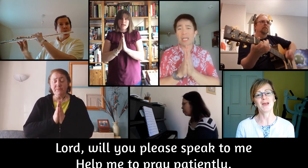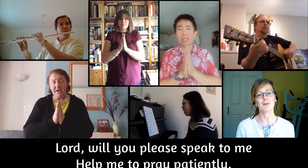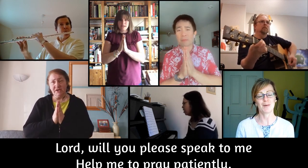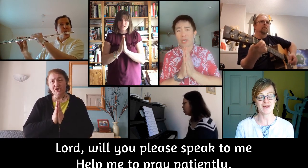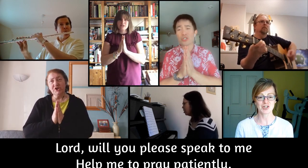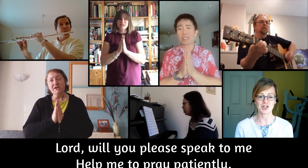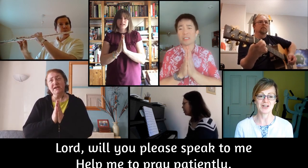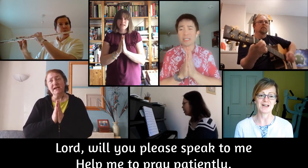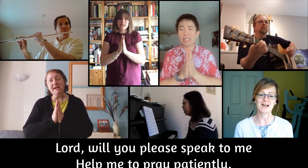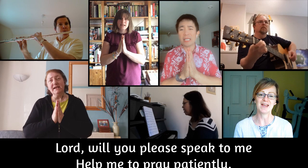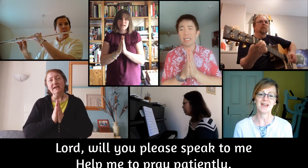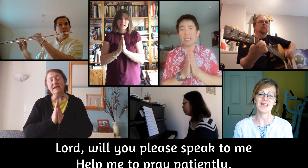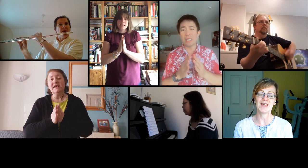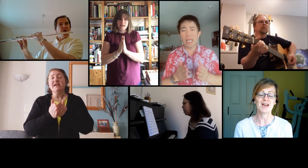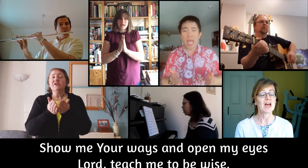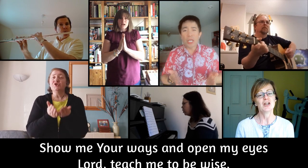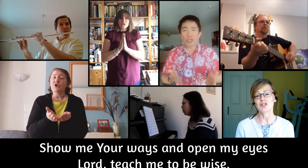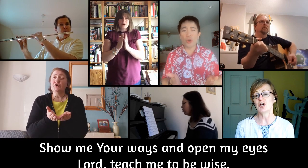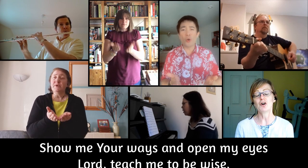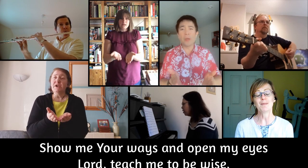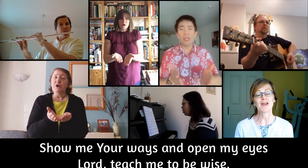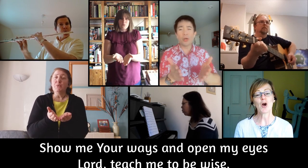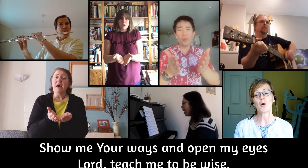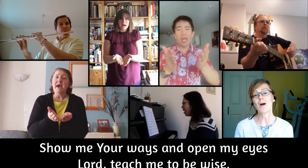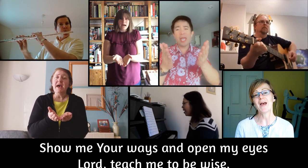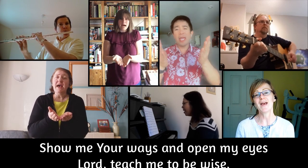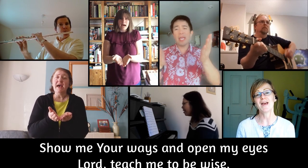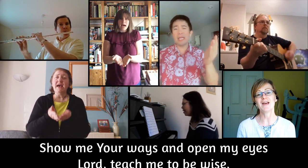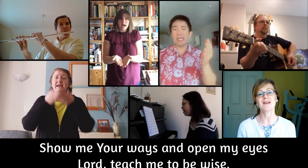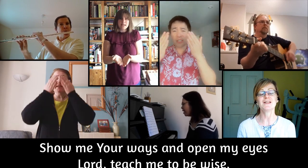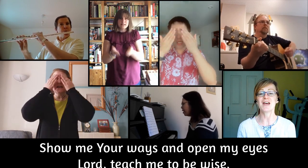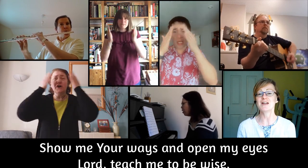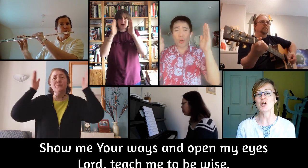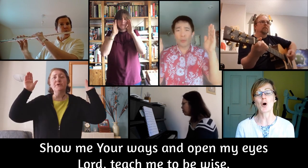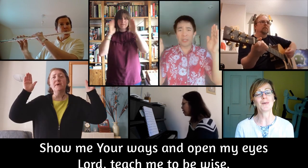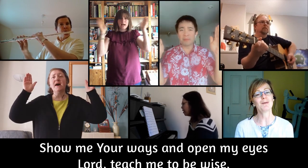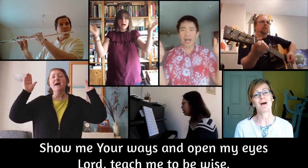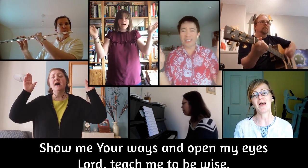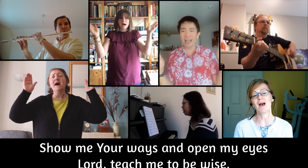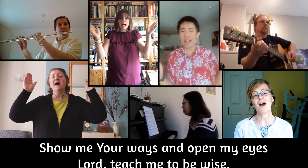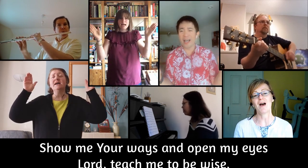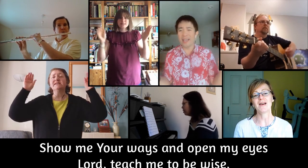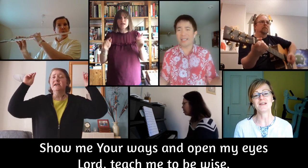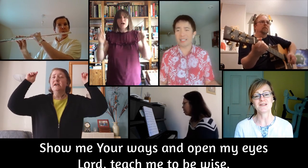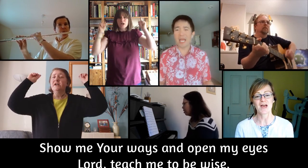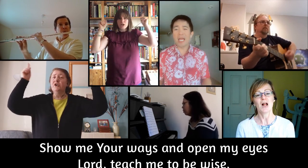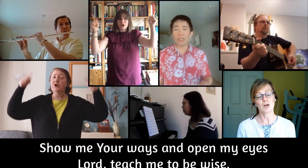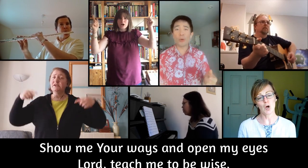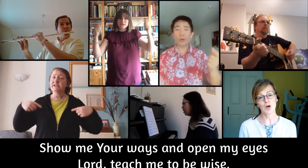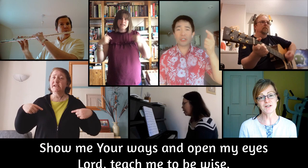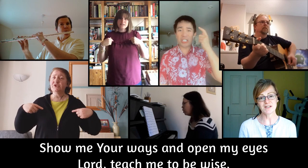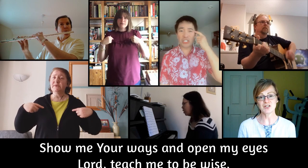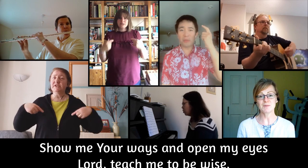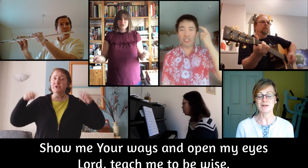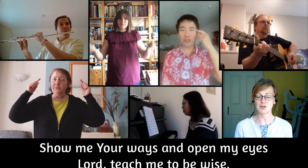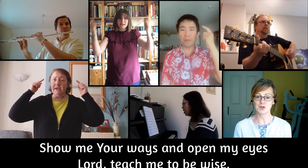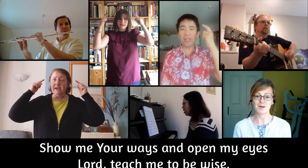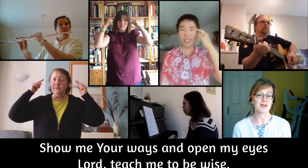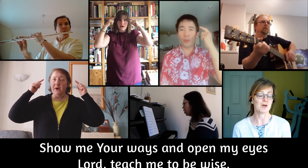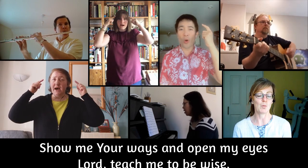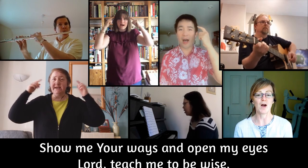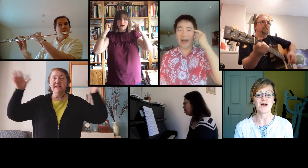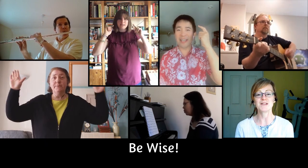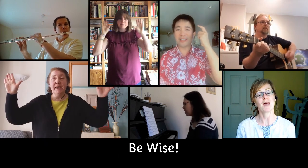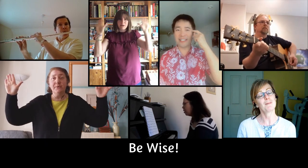patiently. Show me your ways and open my eyes. Lord, teach me to